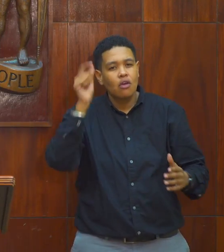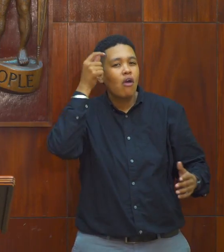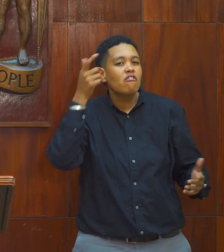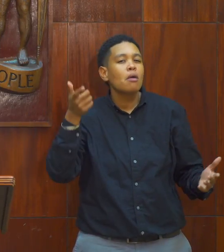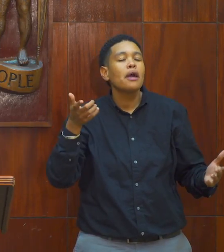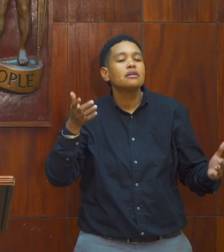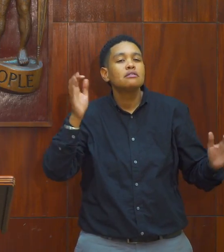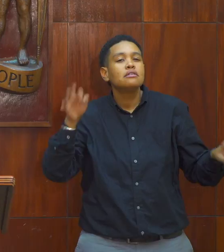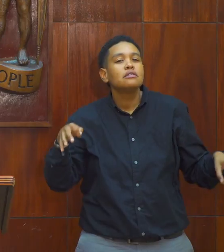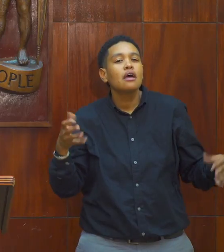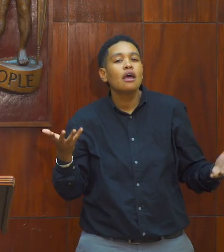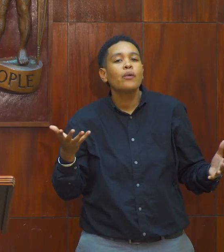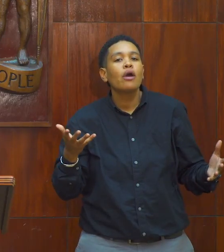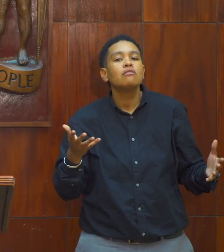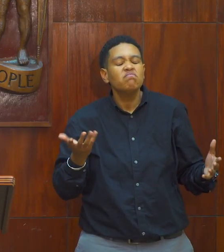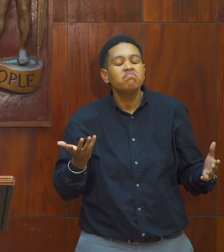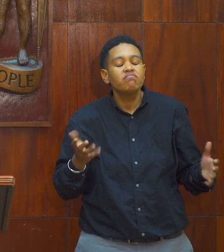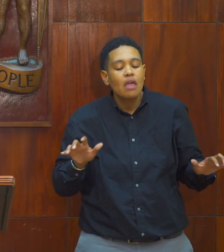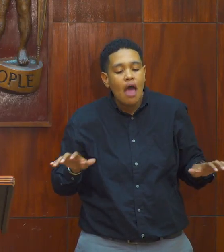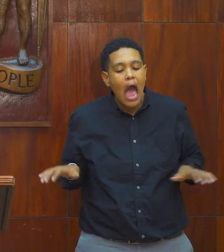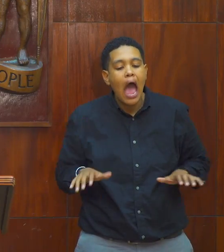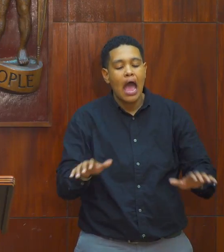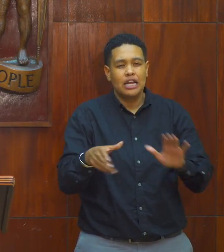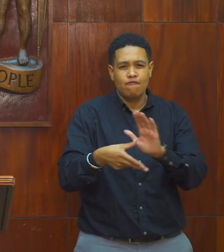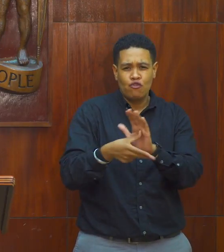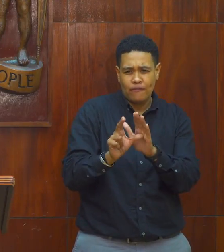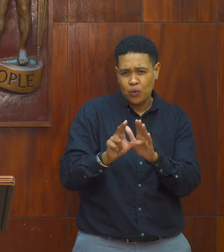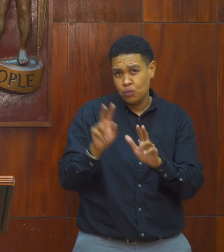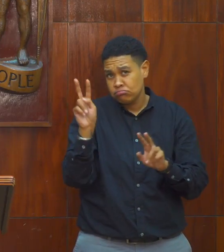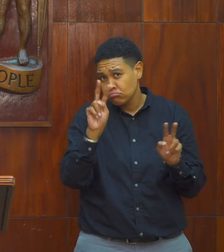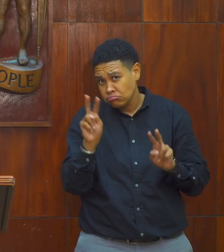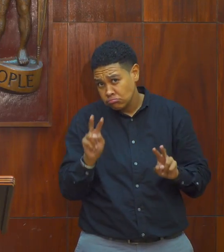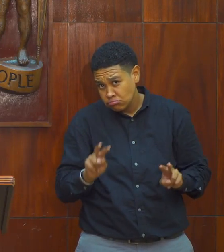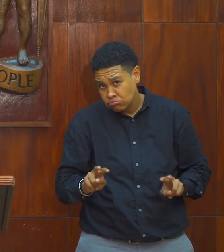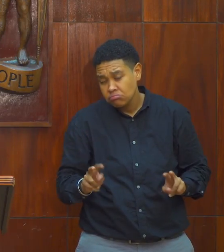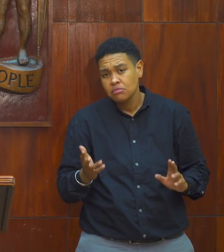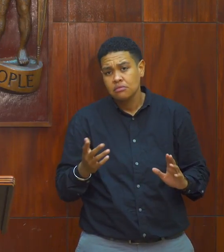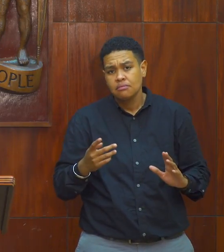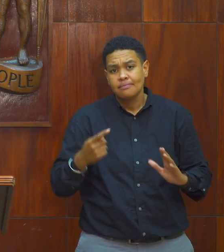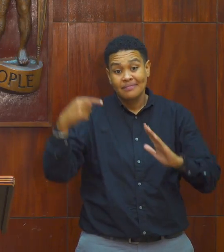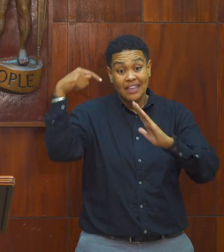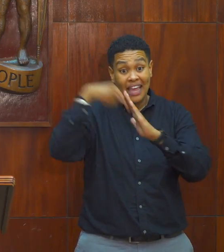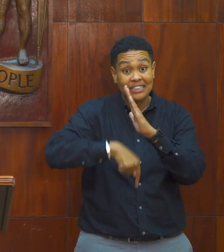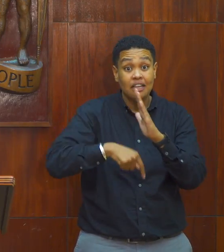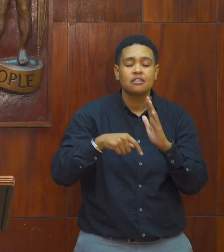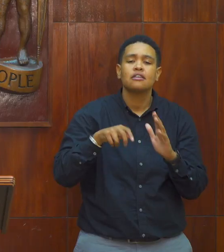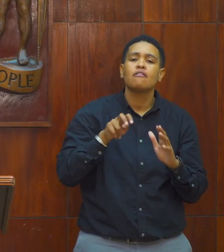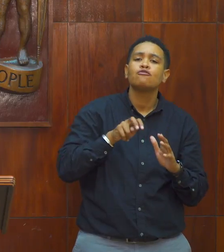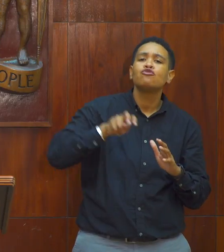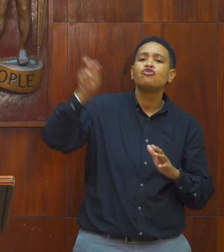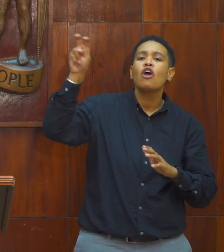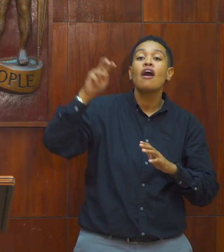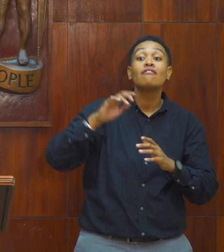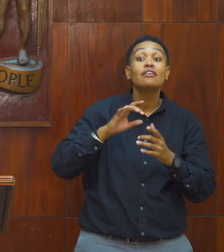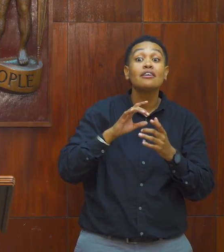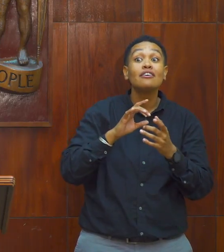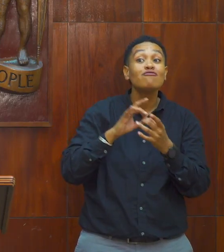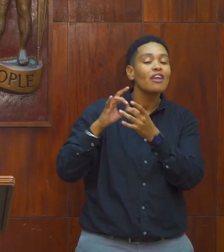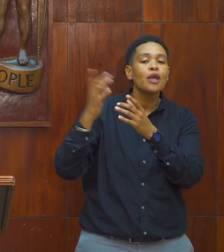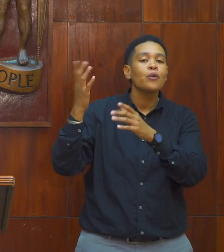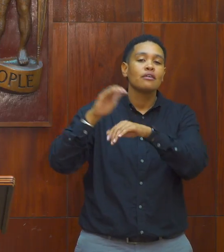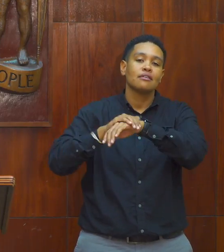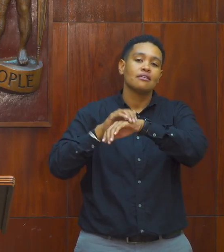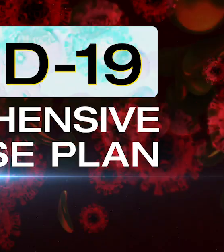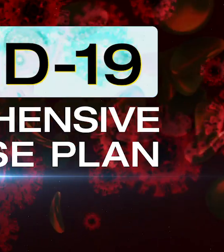is actively reviewing the extent of travel restrictions related to the